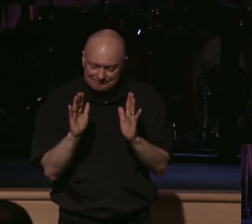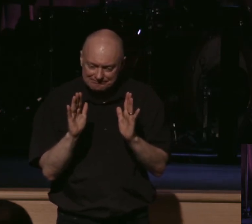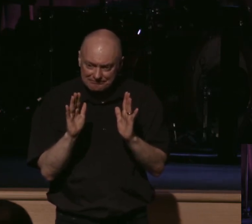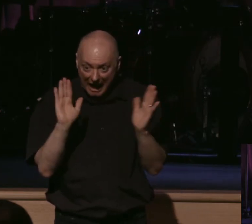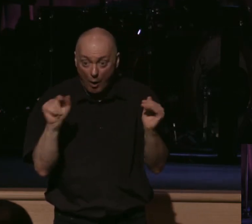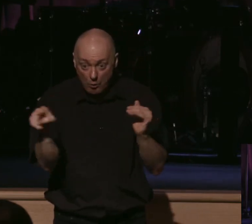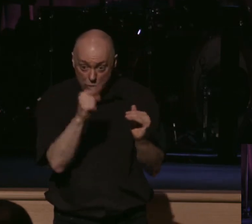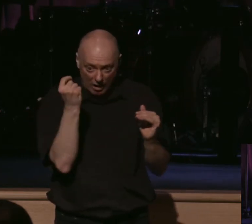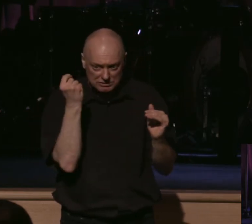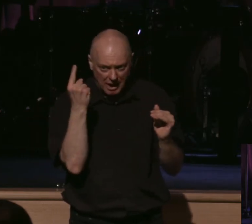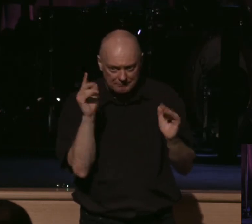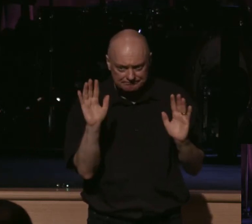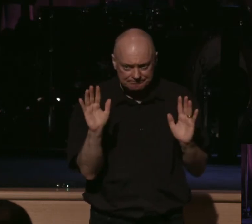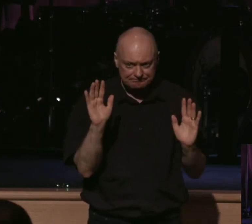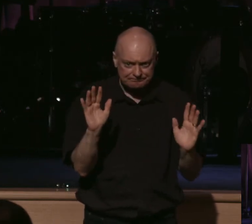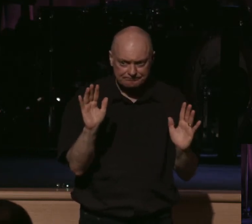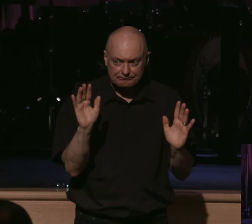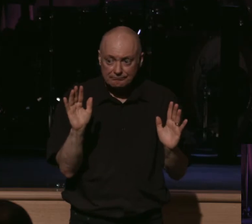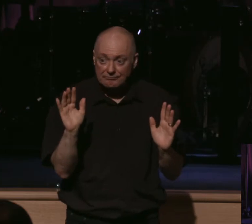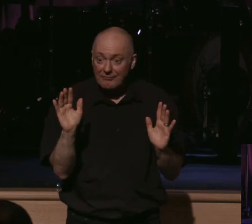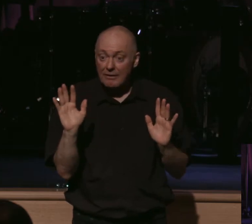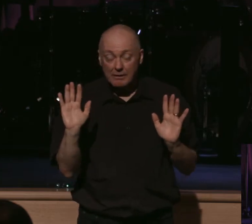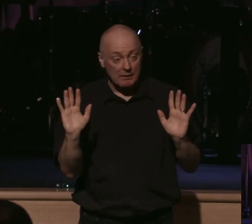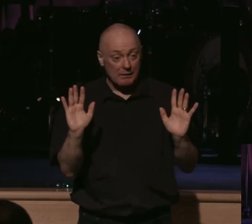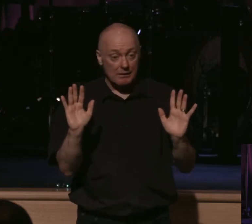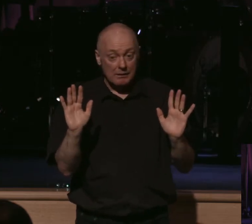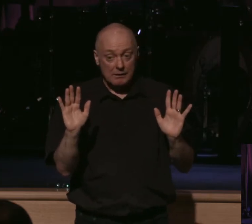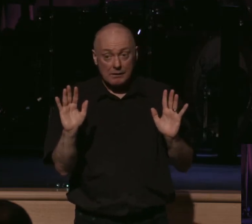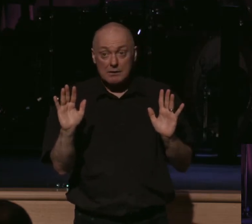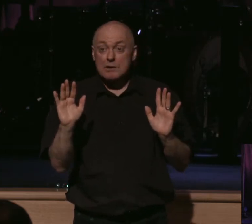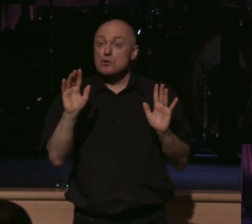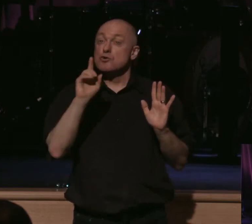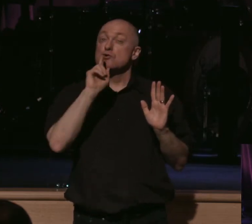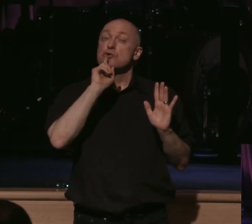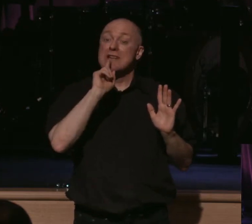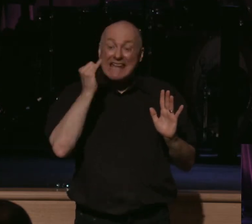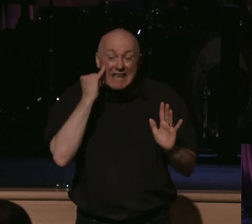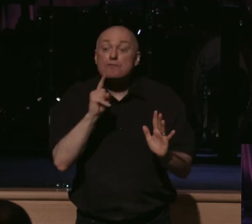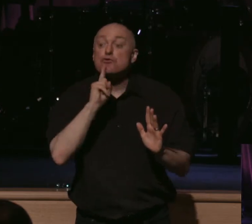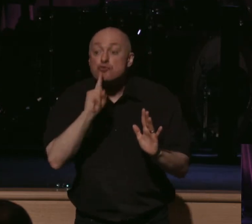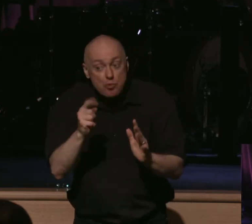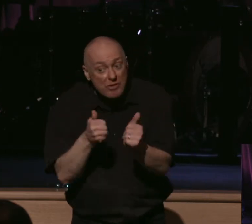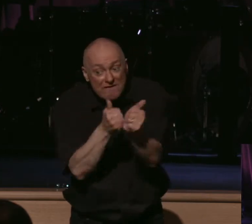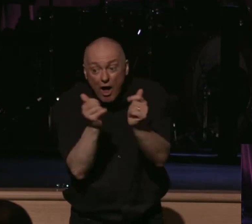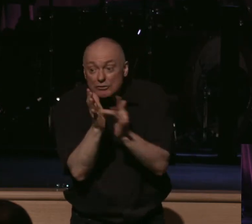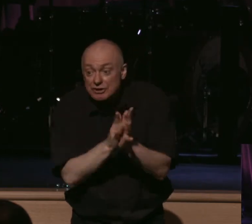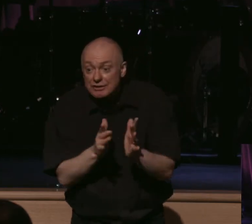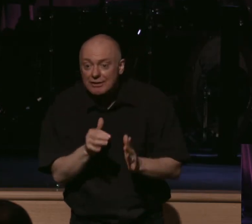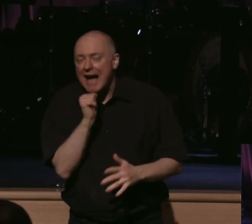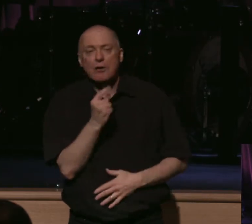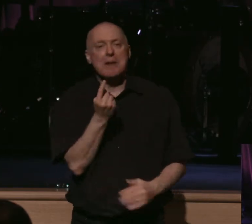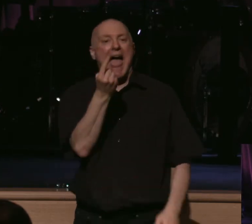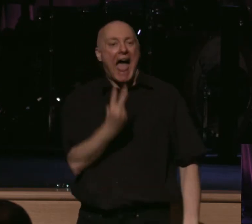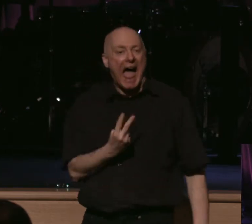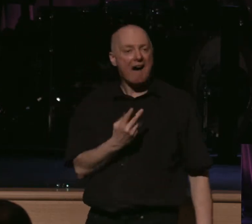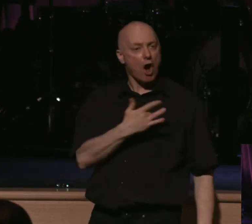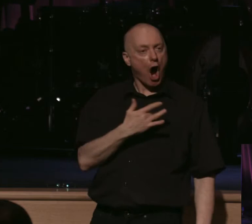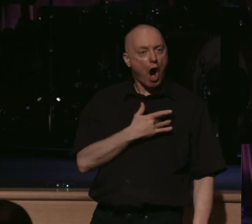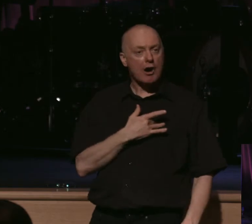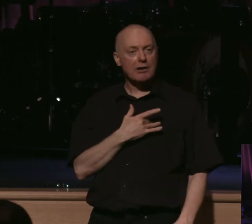I hope you understand that. All the signs are indicating that to truly follow Christ. I'm not talking about half-hearted, lukewarm, nominal,